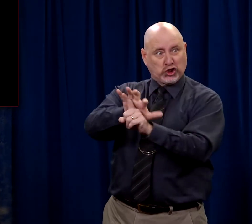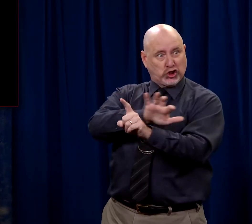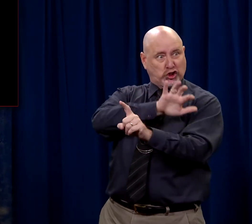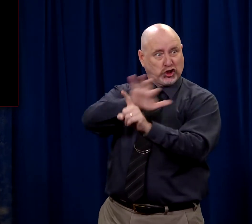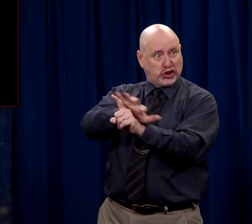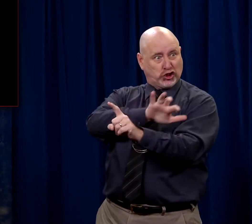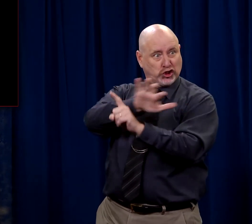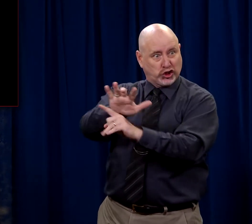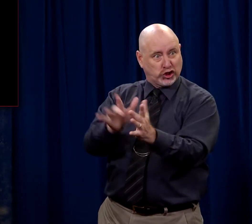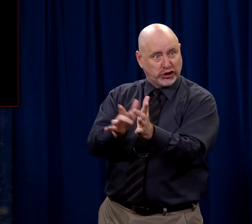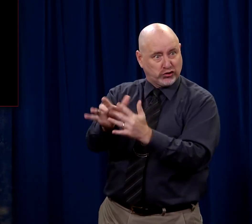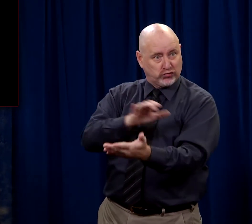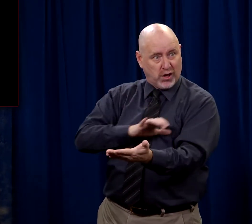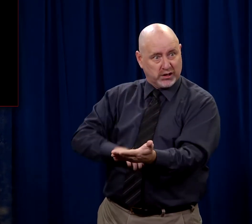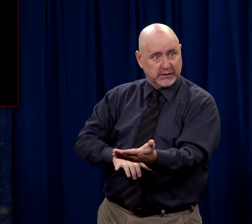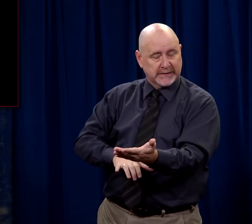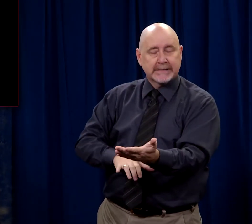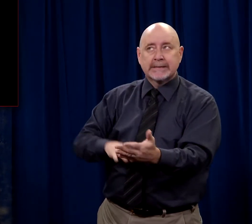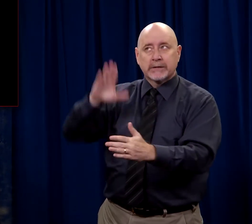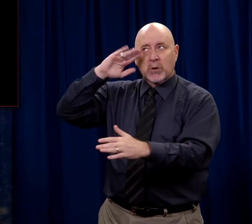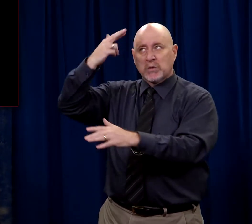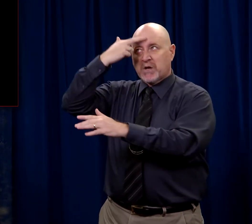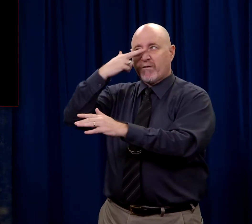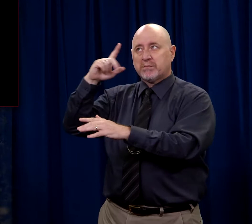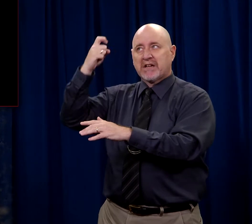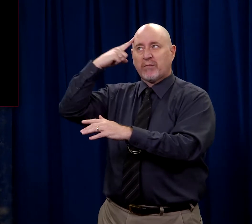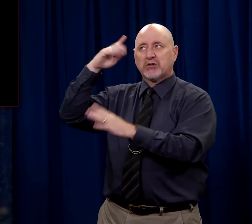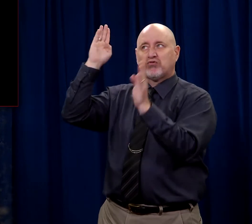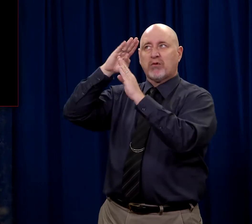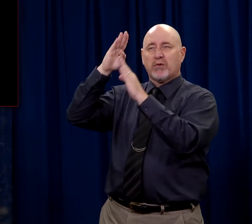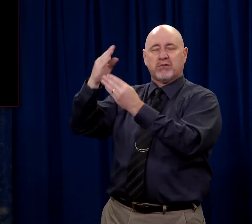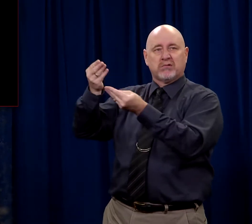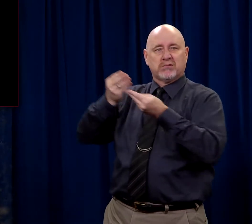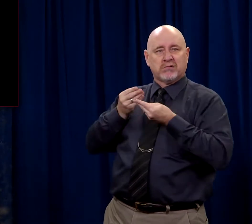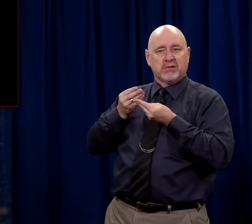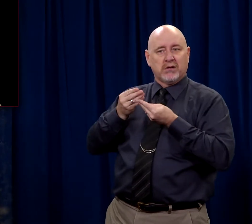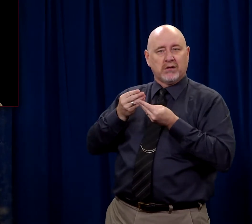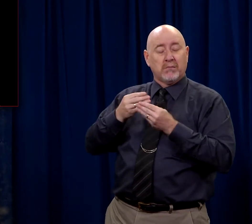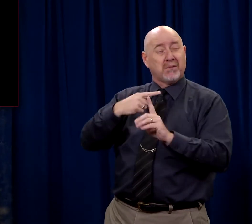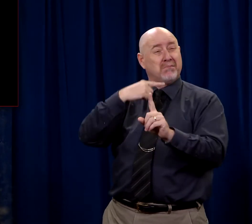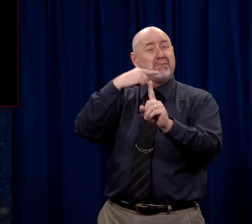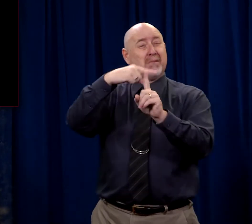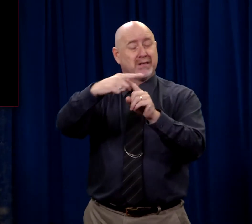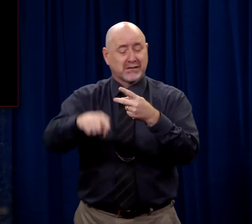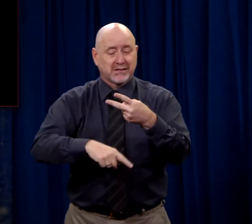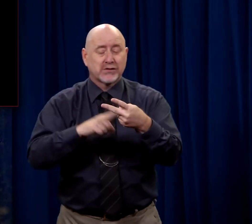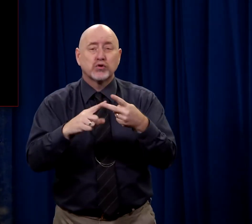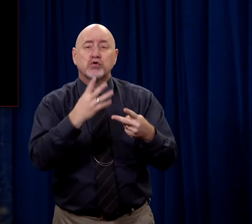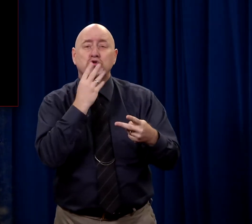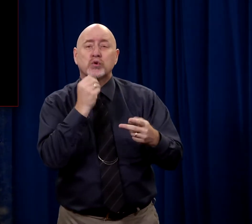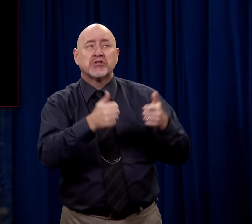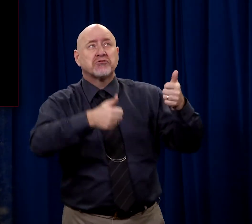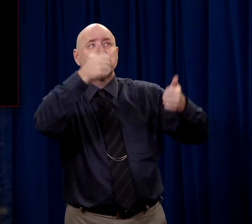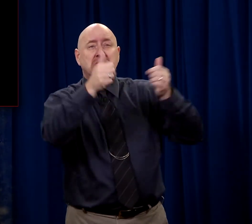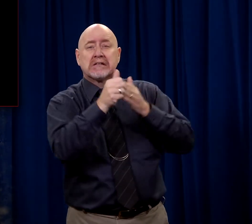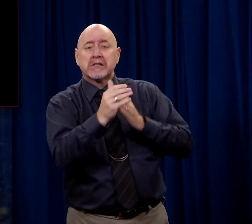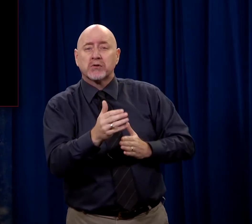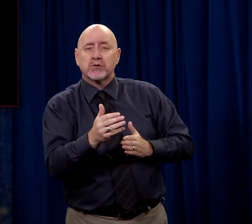and more people follow Jesus Christ, there are going to be problems besides that. But besides that, the Jewish leaders